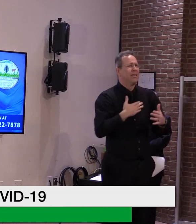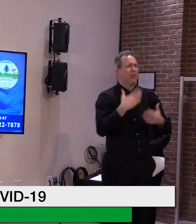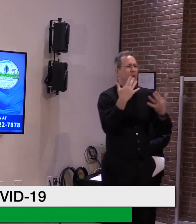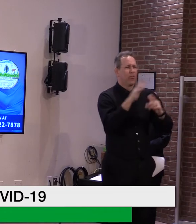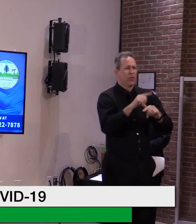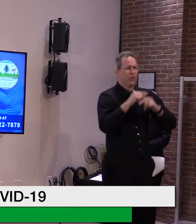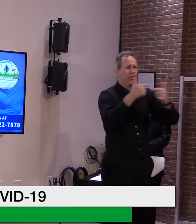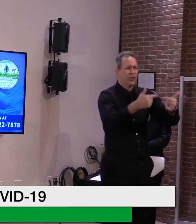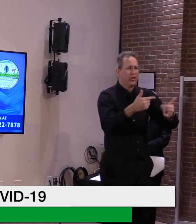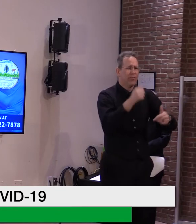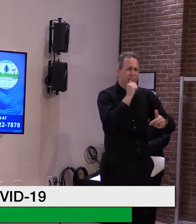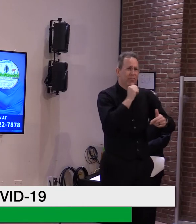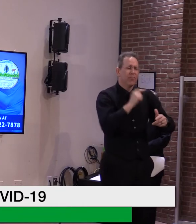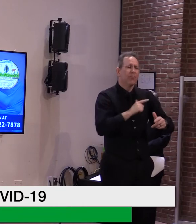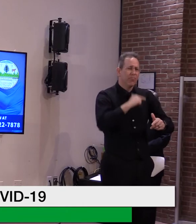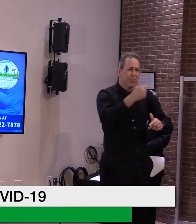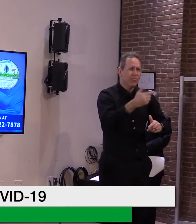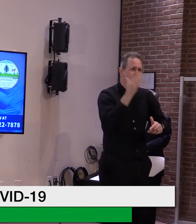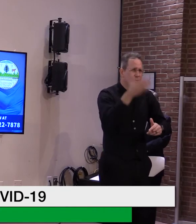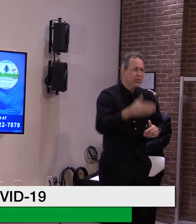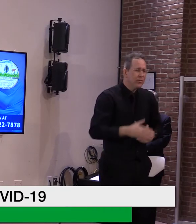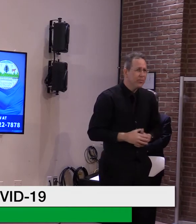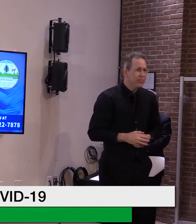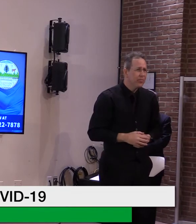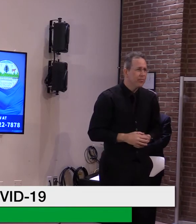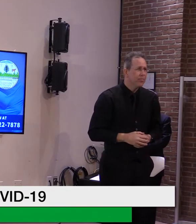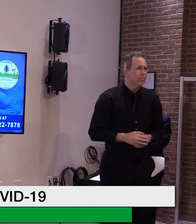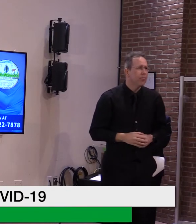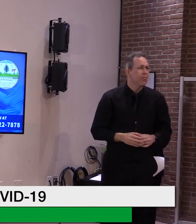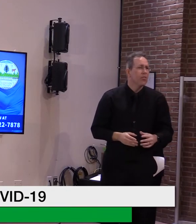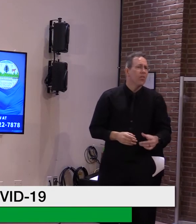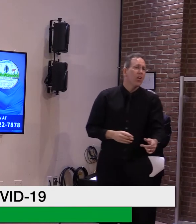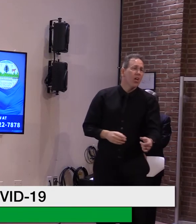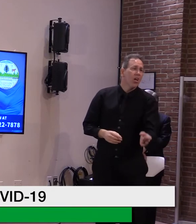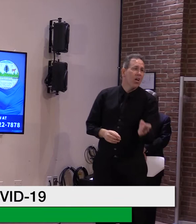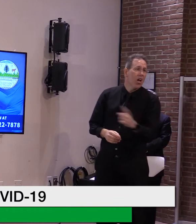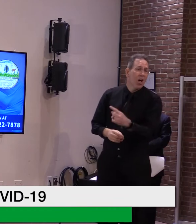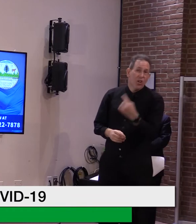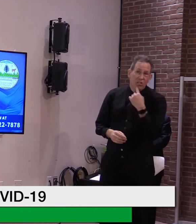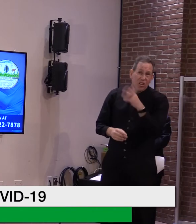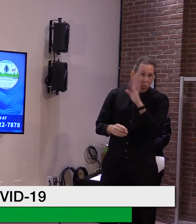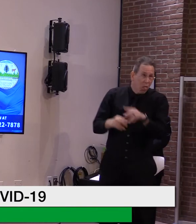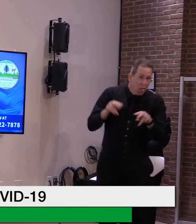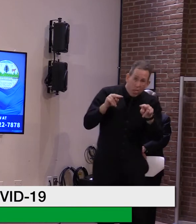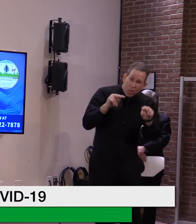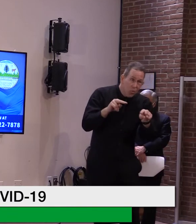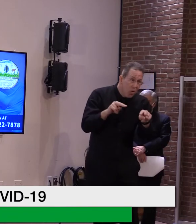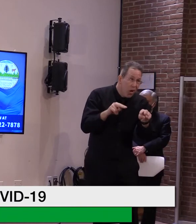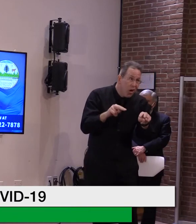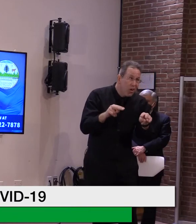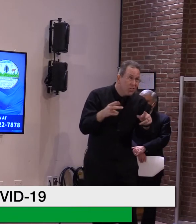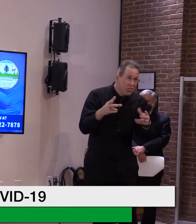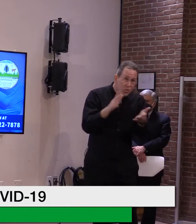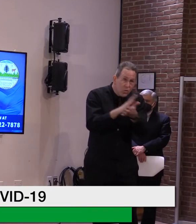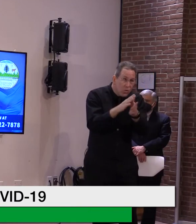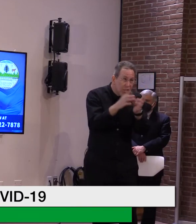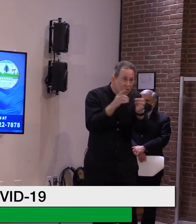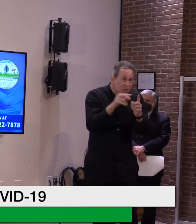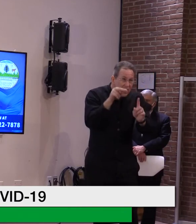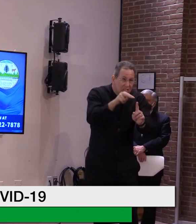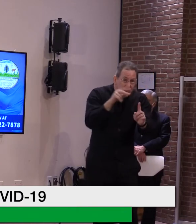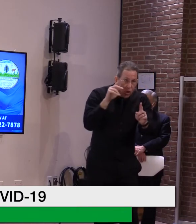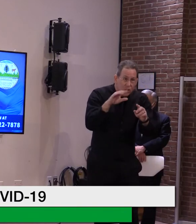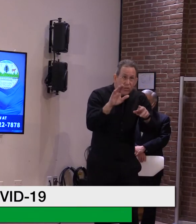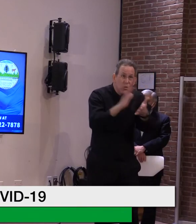But by monitoring it, does that mean like school districts will get a list of who supposedly signed up within